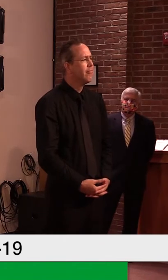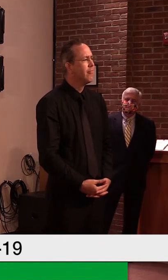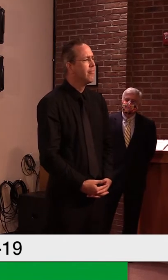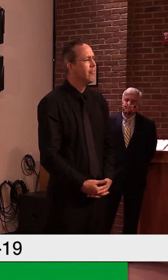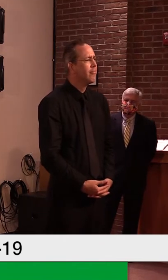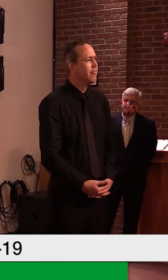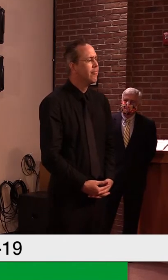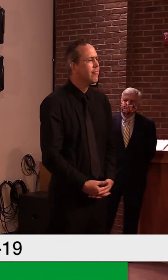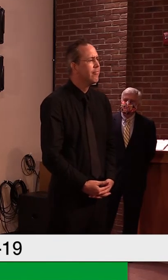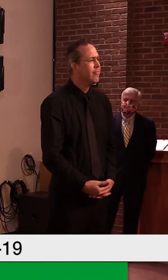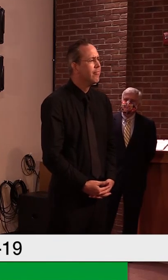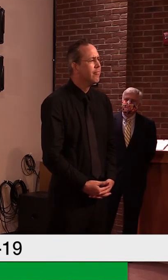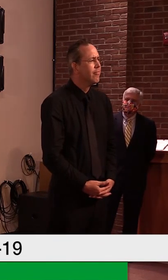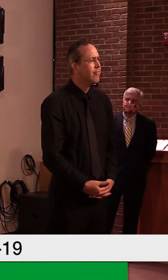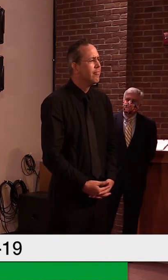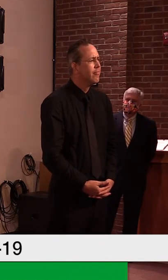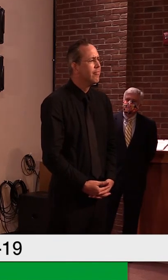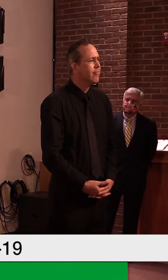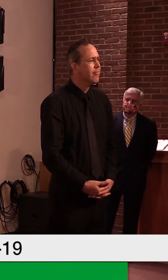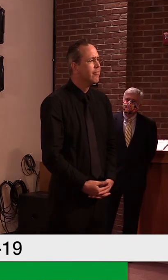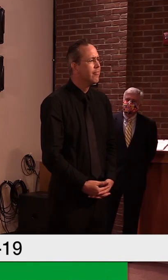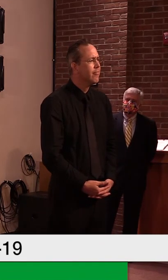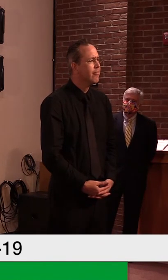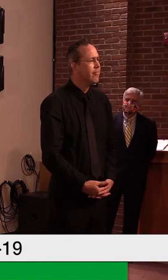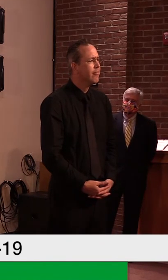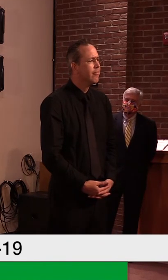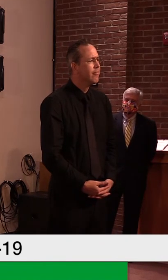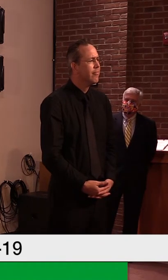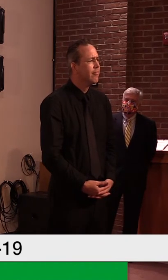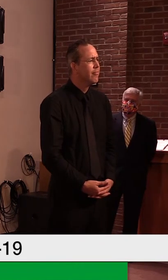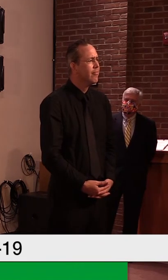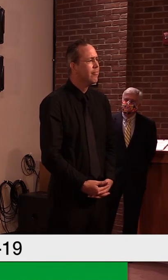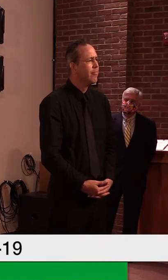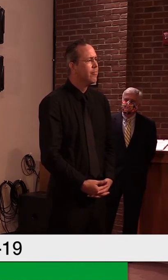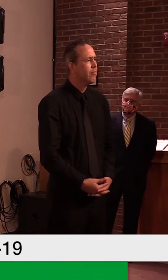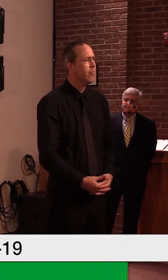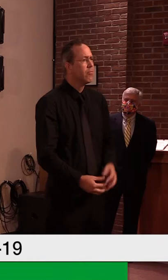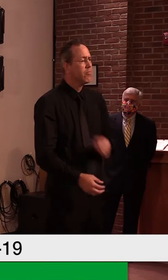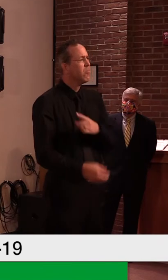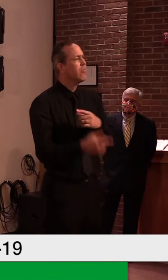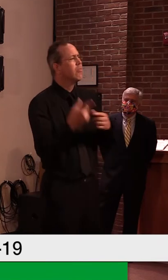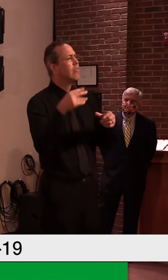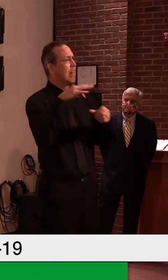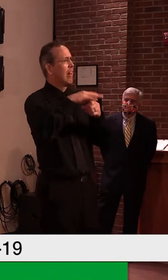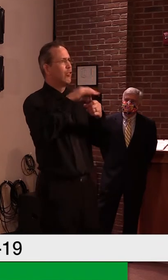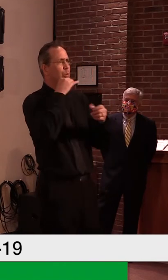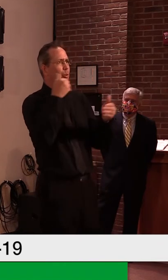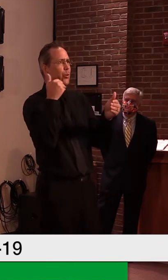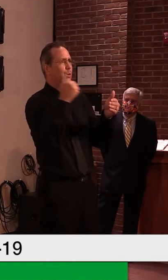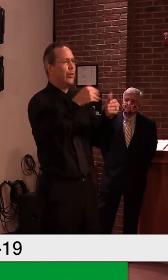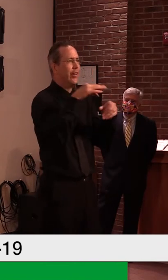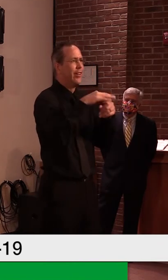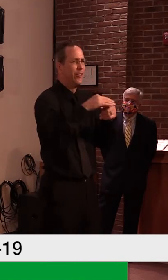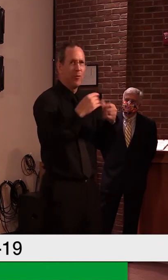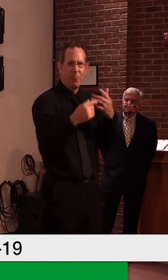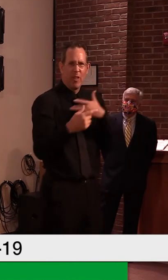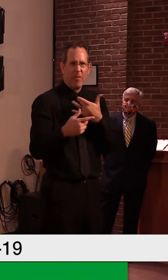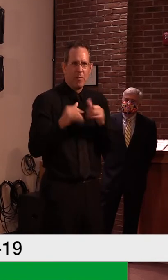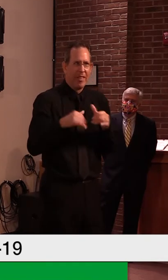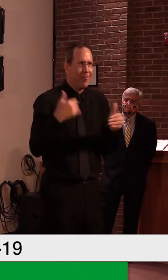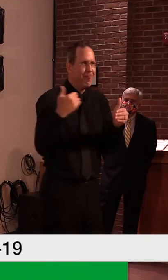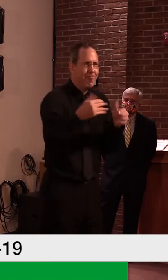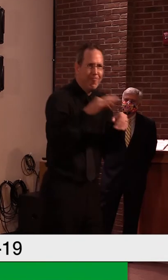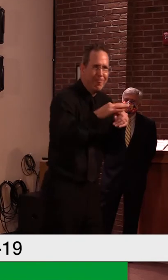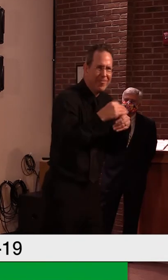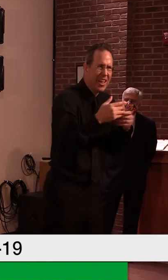get the nomination to campaign more and the general. Um, well, we'll see what happens. You know, it's a week away.